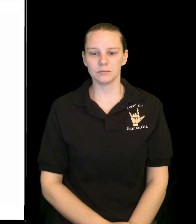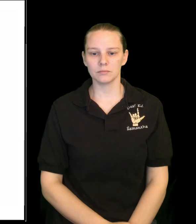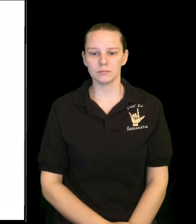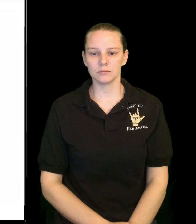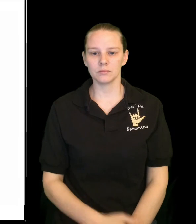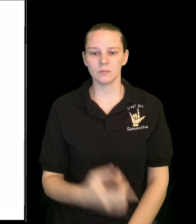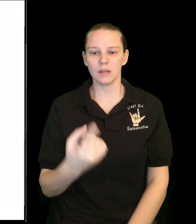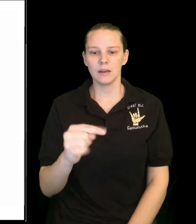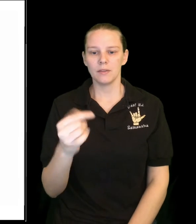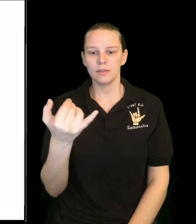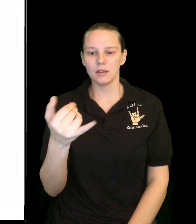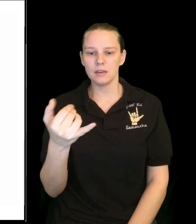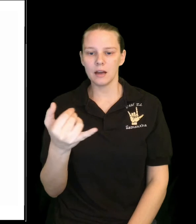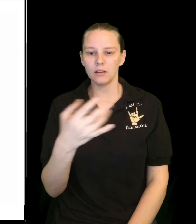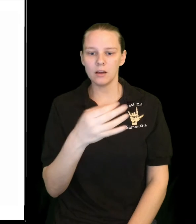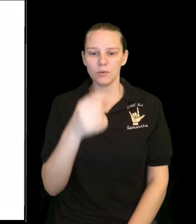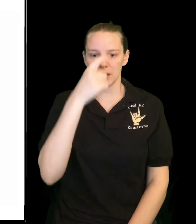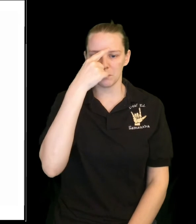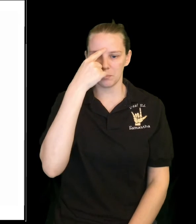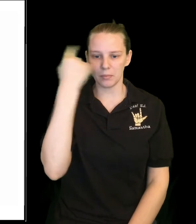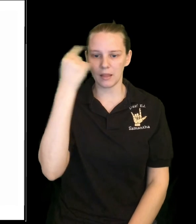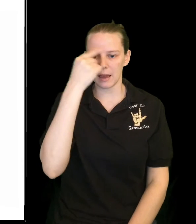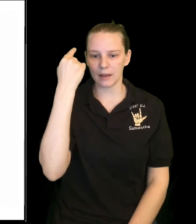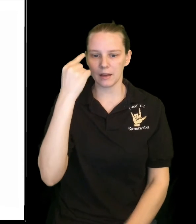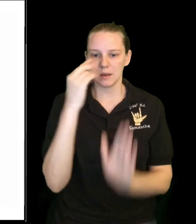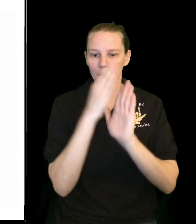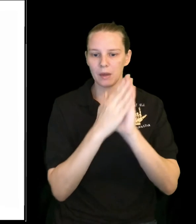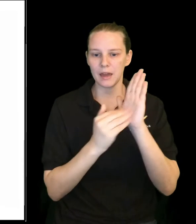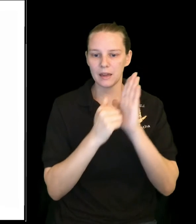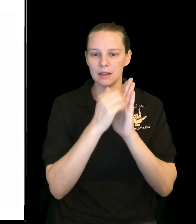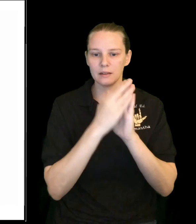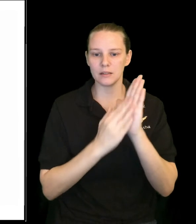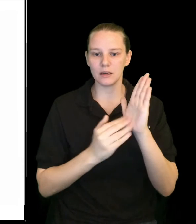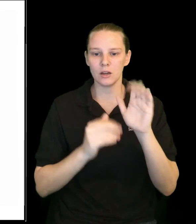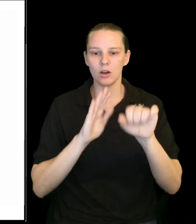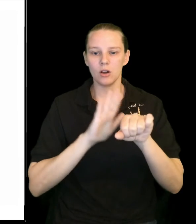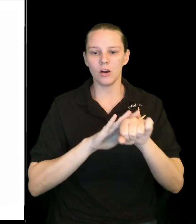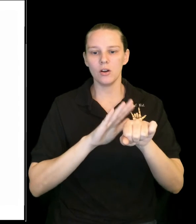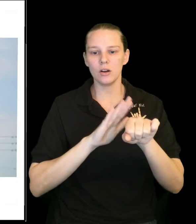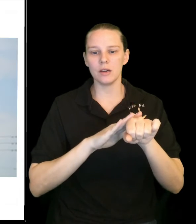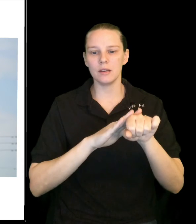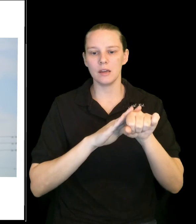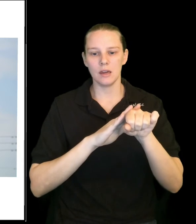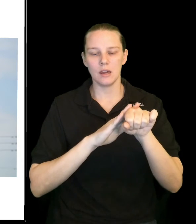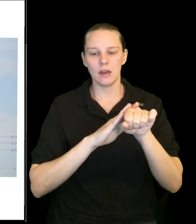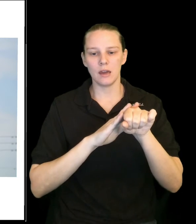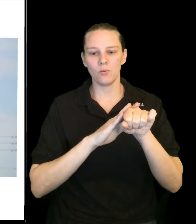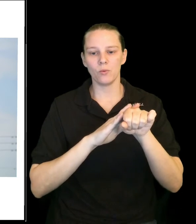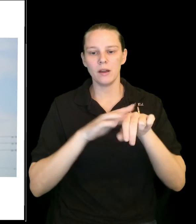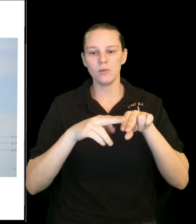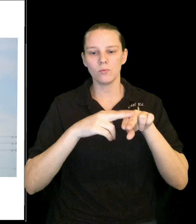The yellow and black paint on a railroad